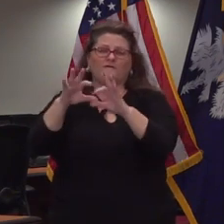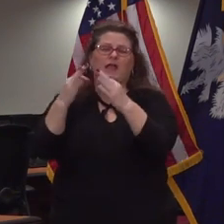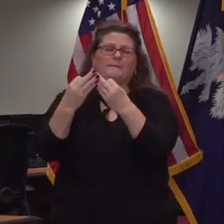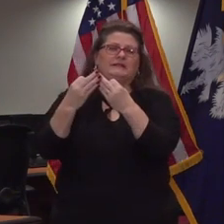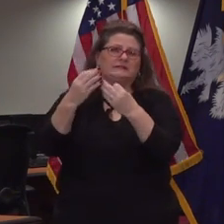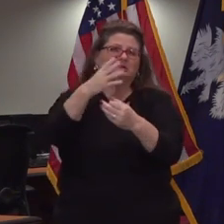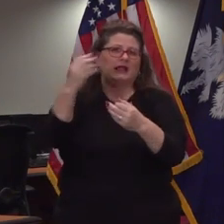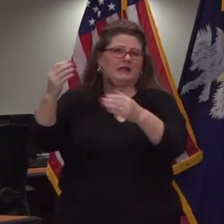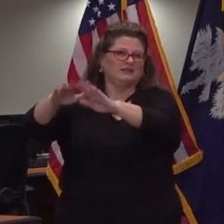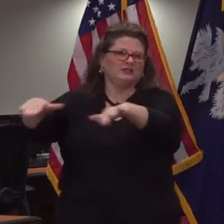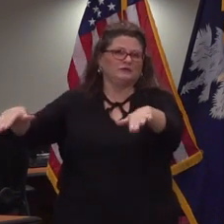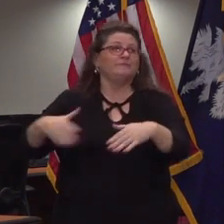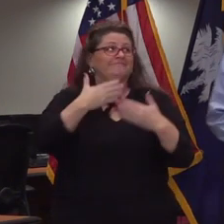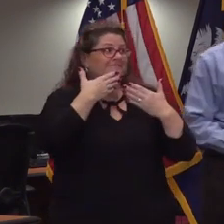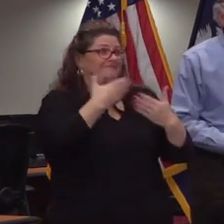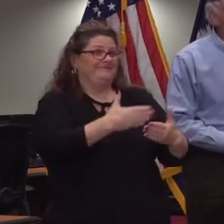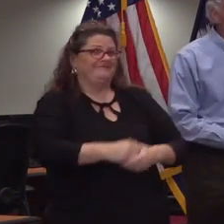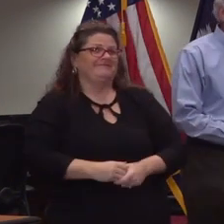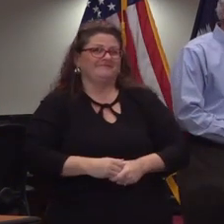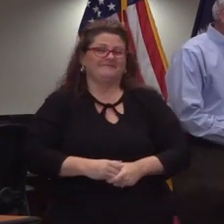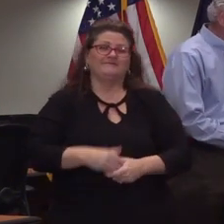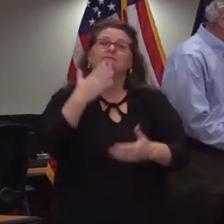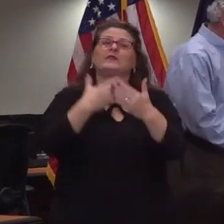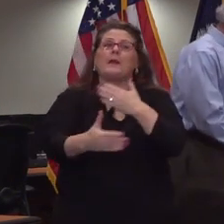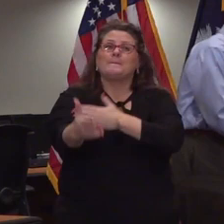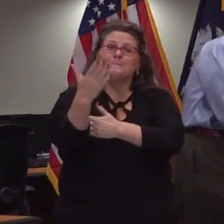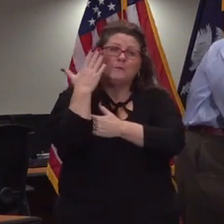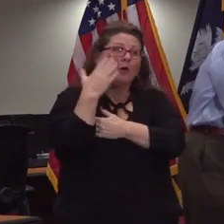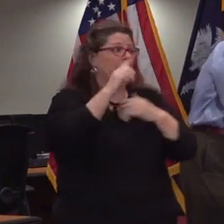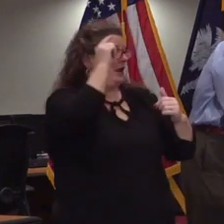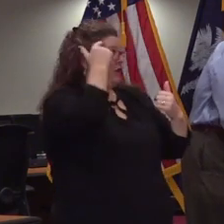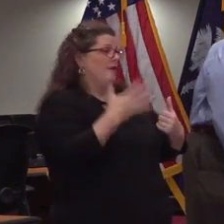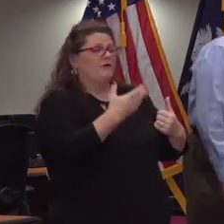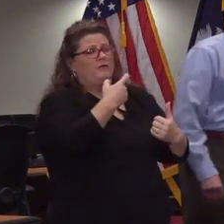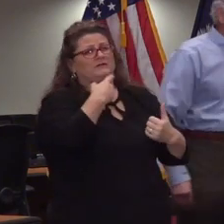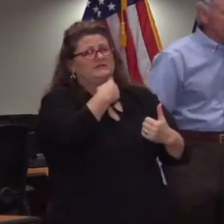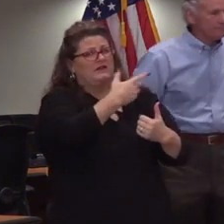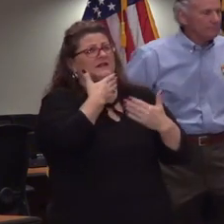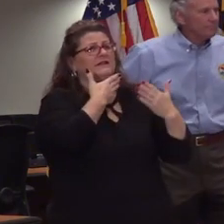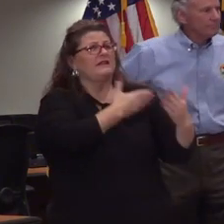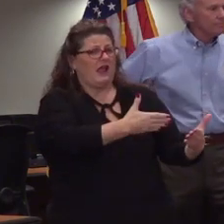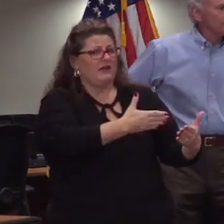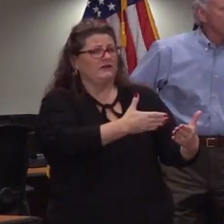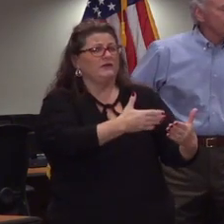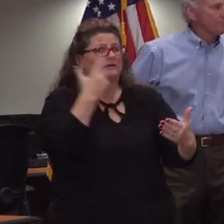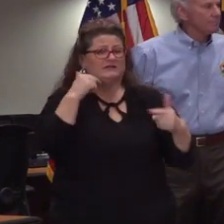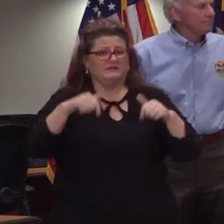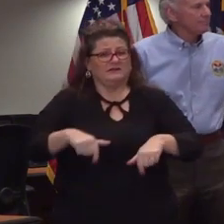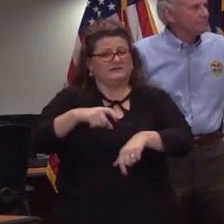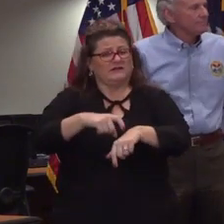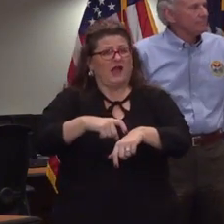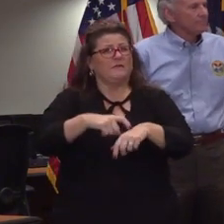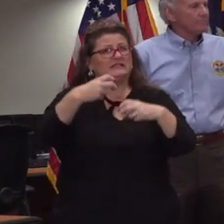miss spearlman thank you governor well good morning everyone and governor i want to thank you for making this very difficult decision